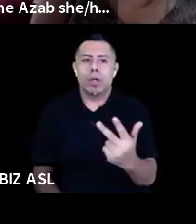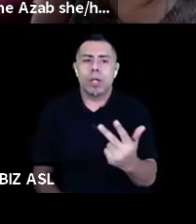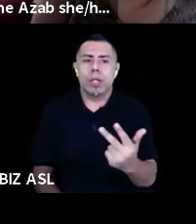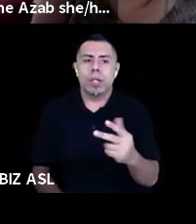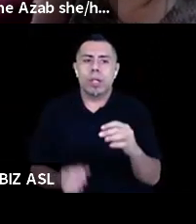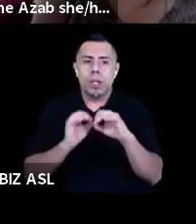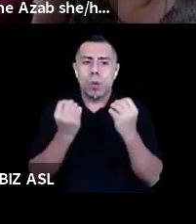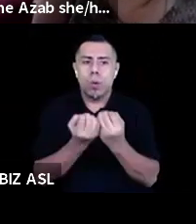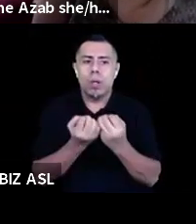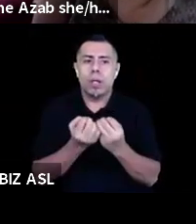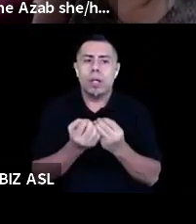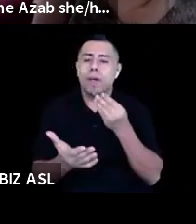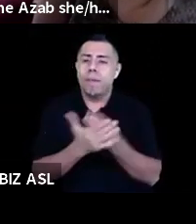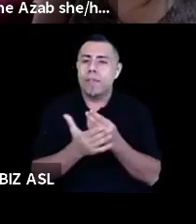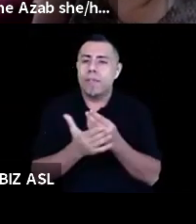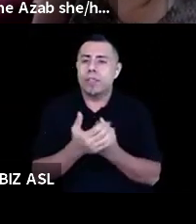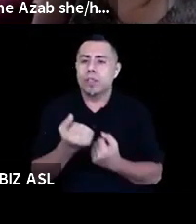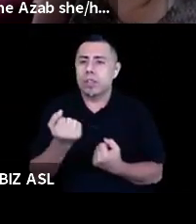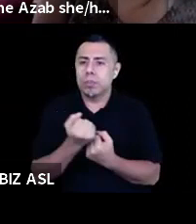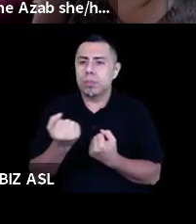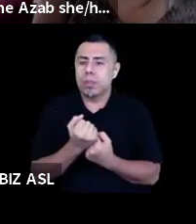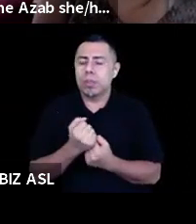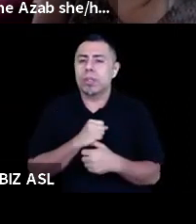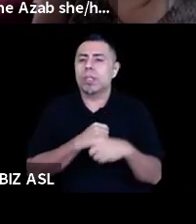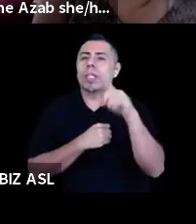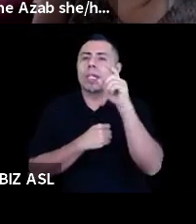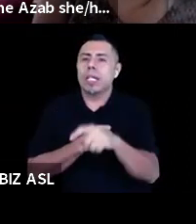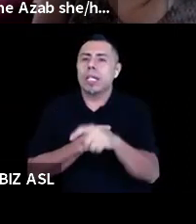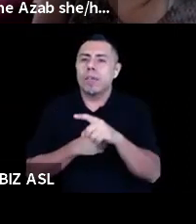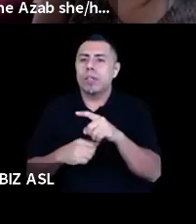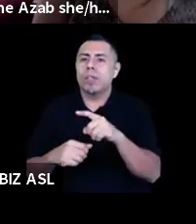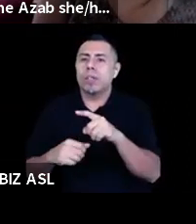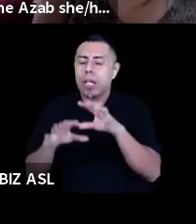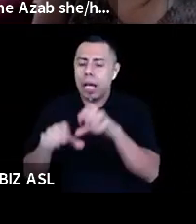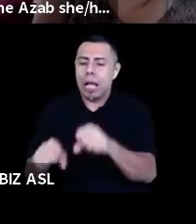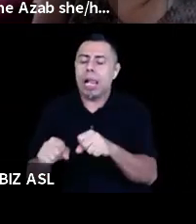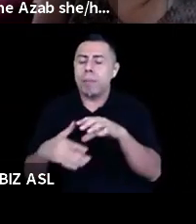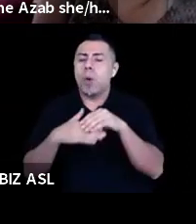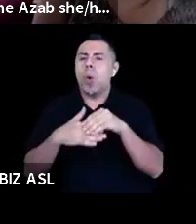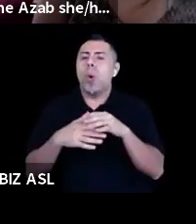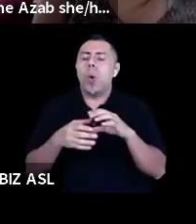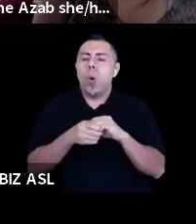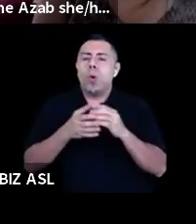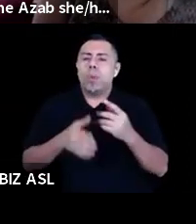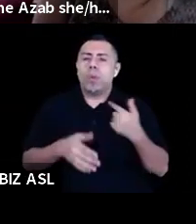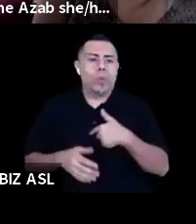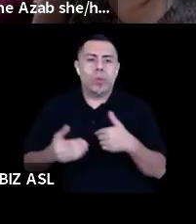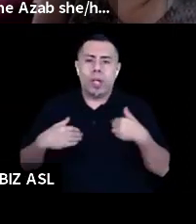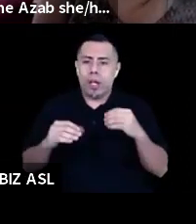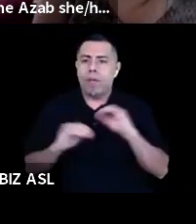and fiscal sponsorships have to clean ownership because we don't have ownership. That was one of those big flaws in the application. We'd always